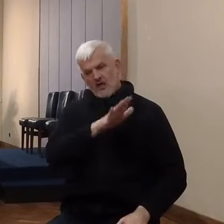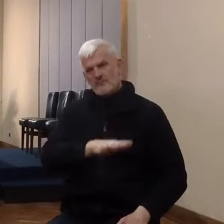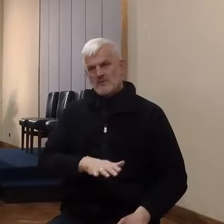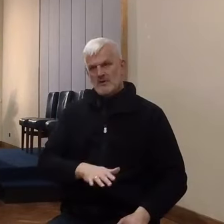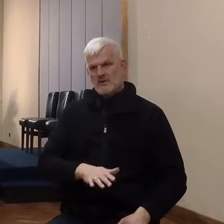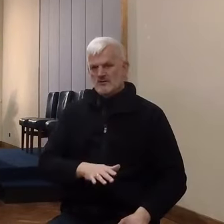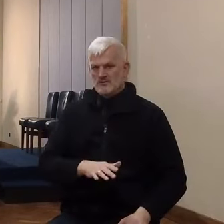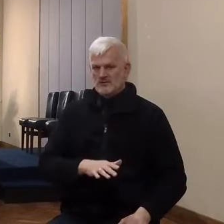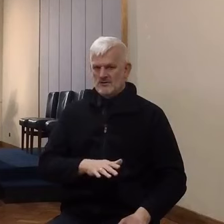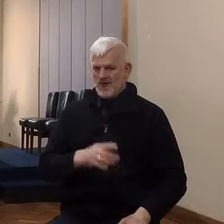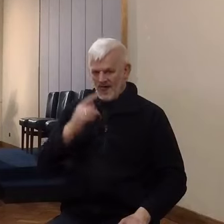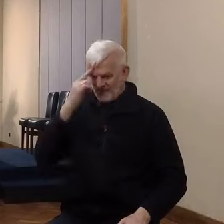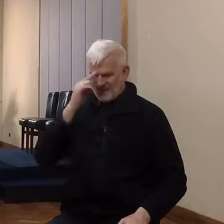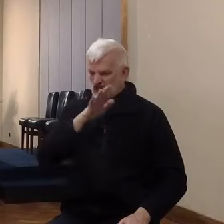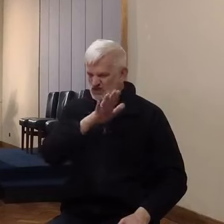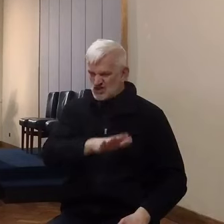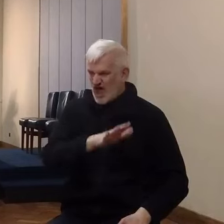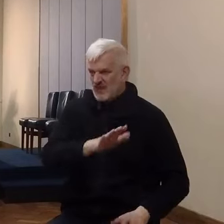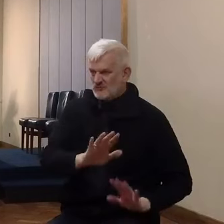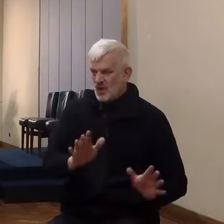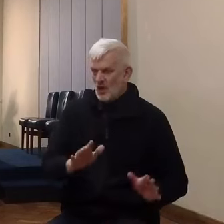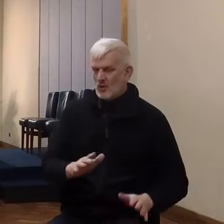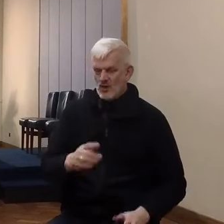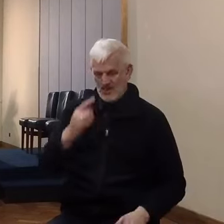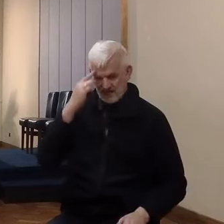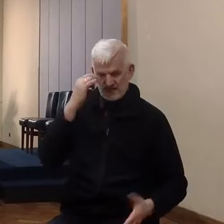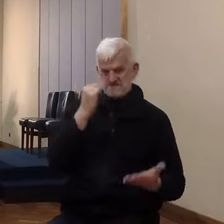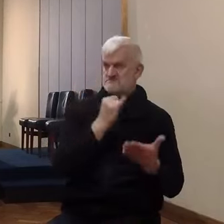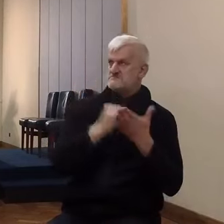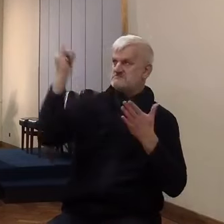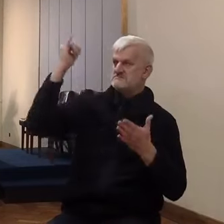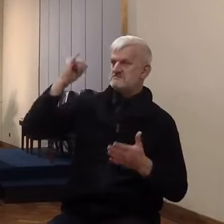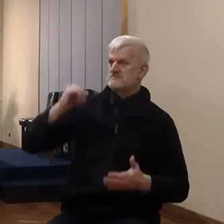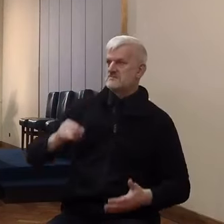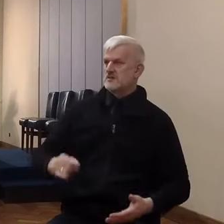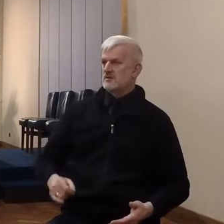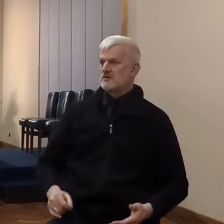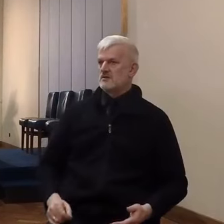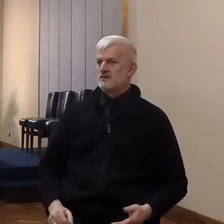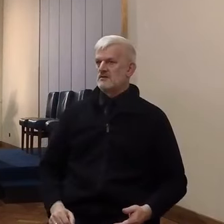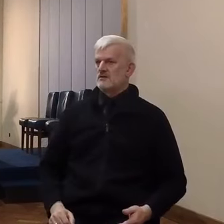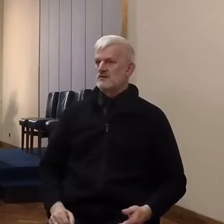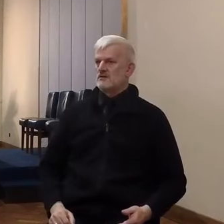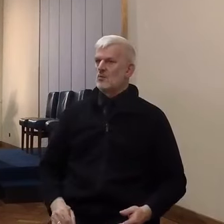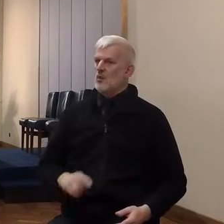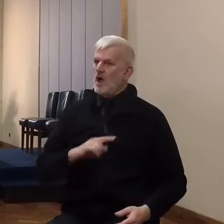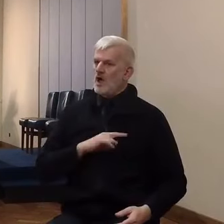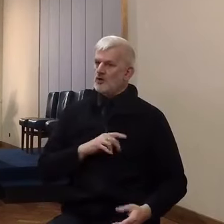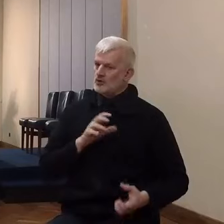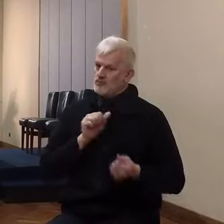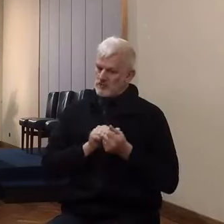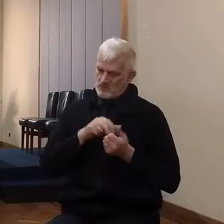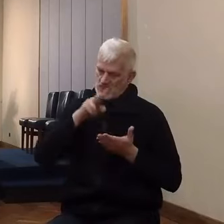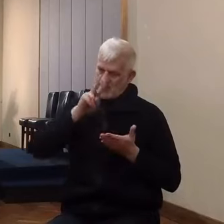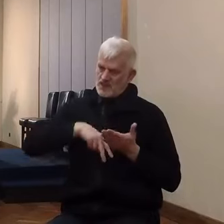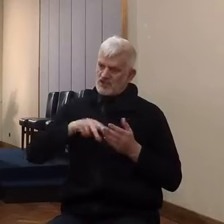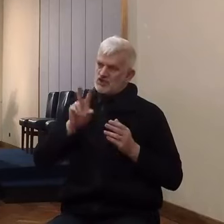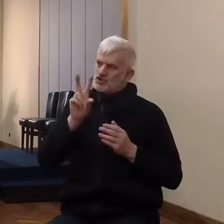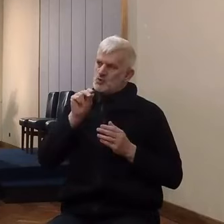because when you look back and you see what was going on with the first spies, God was insulted by